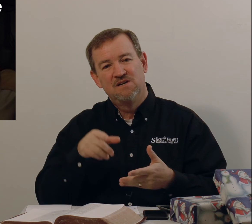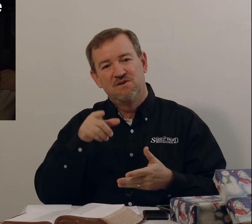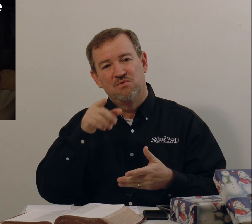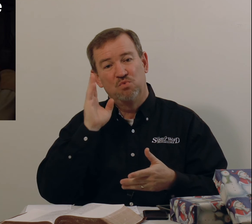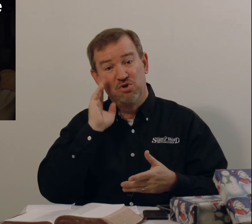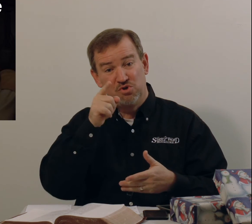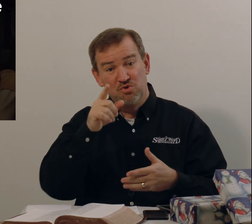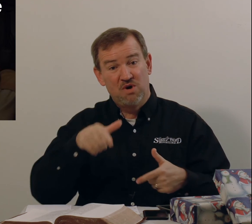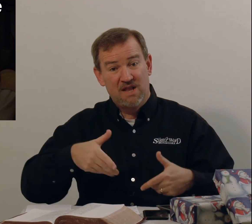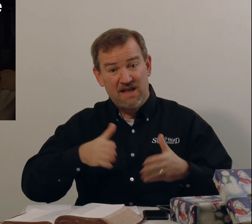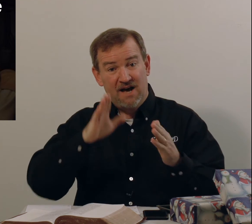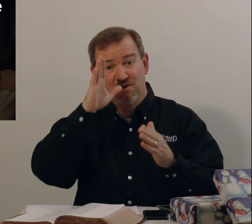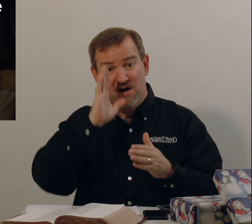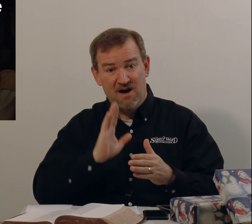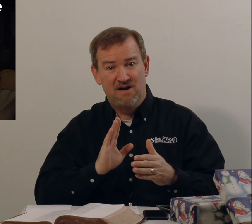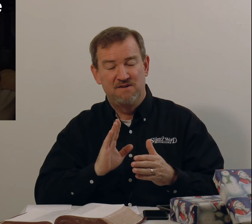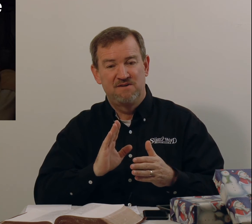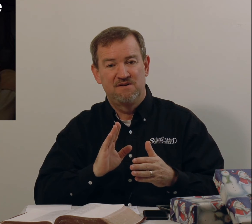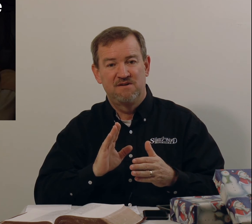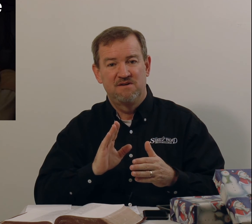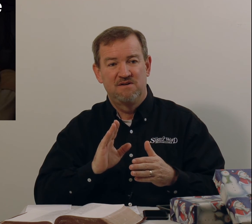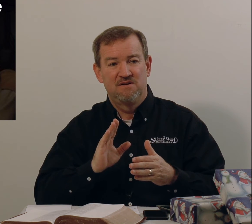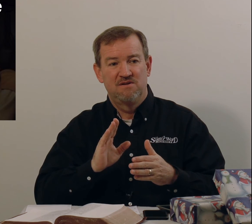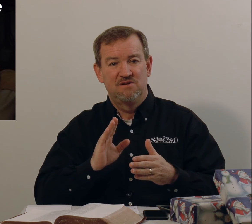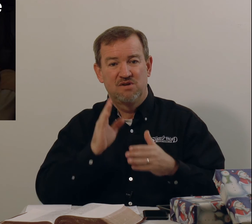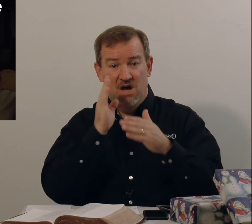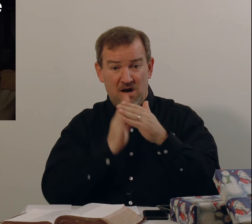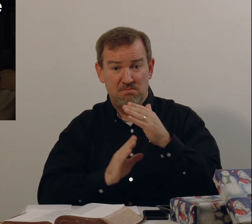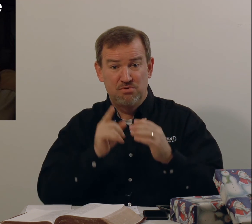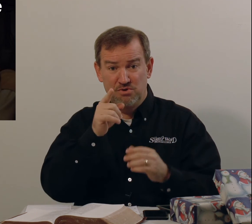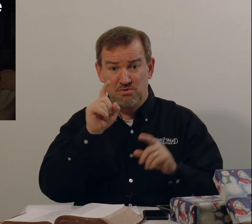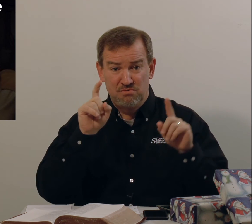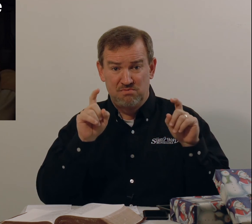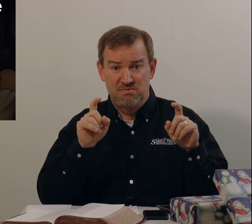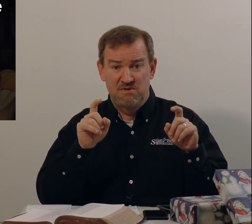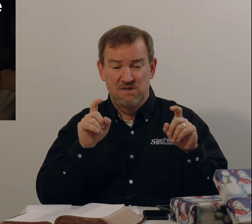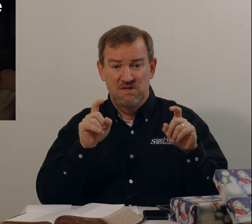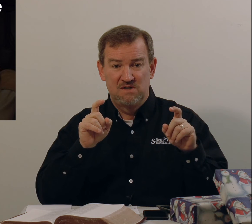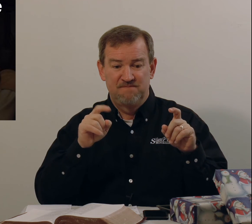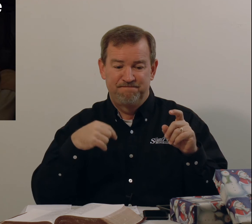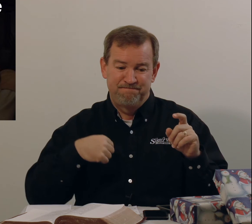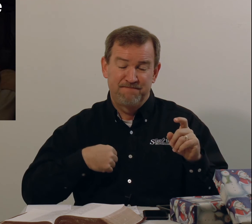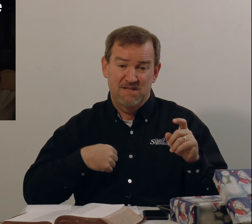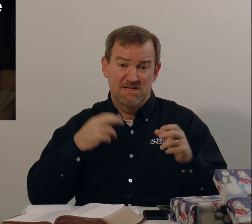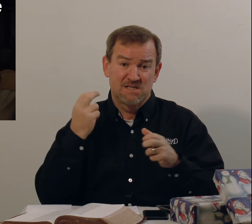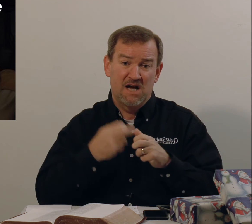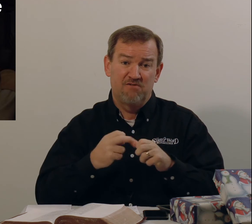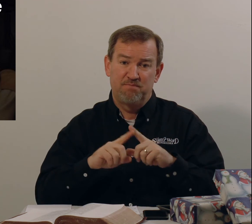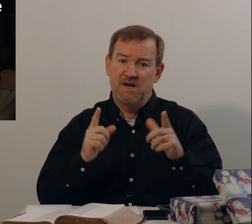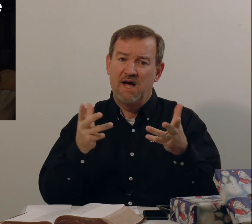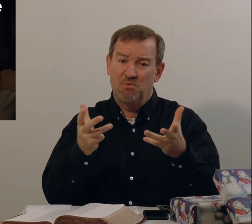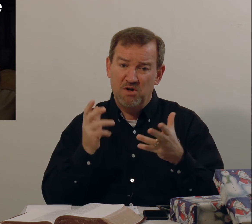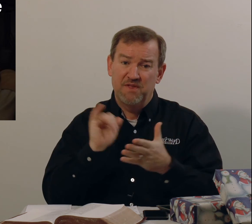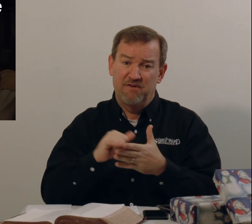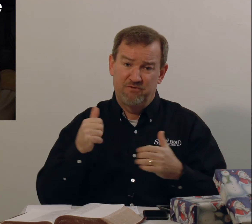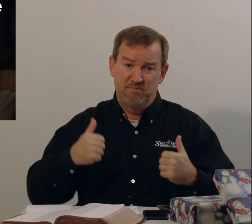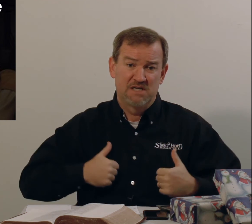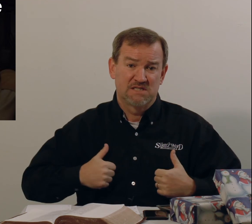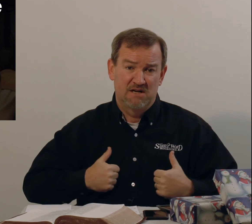Will you allow God to humble you? It's tough, but I want that for myself.